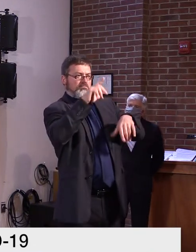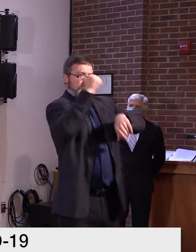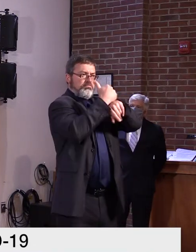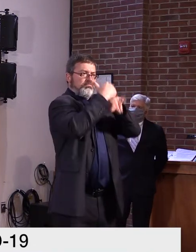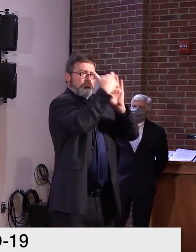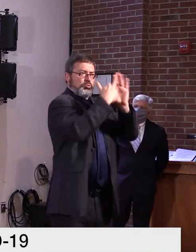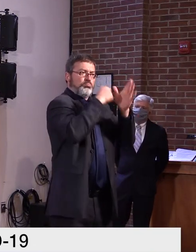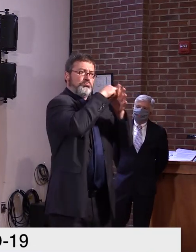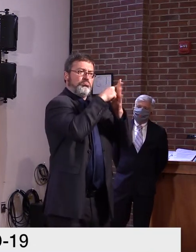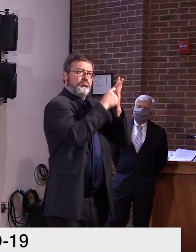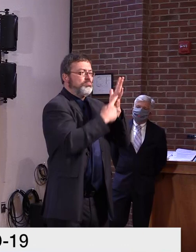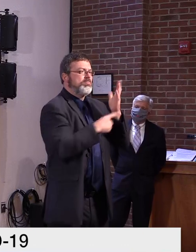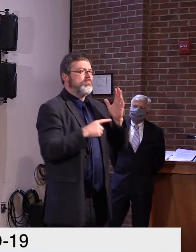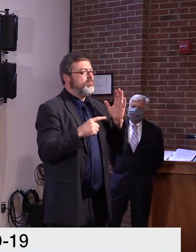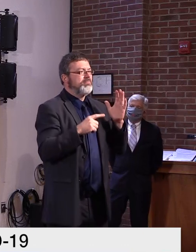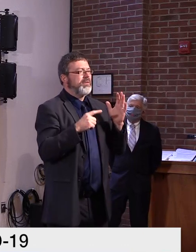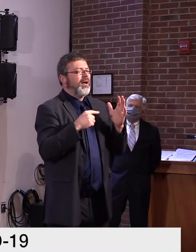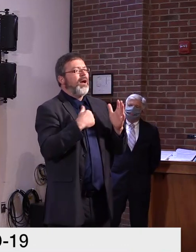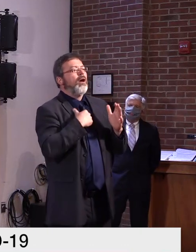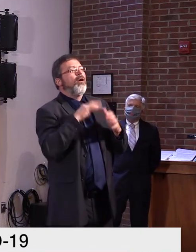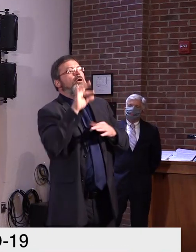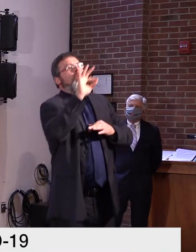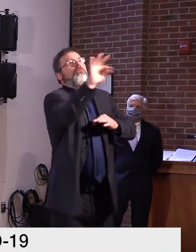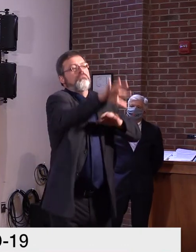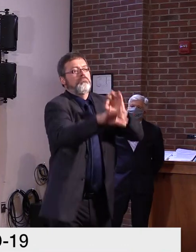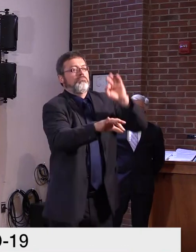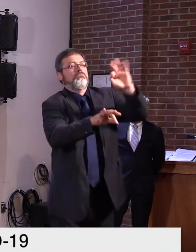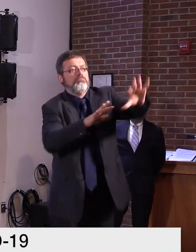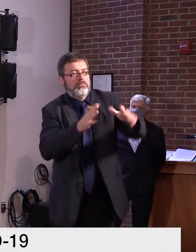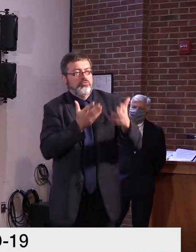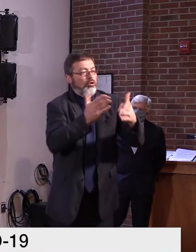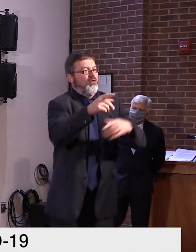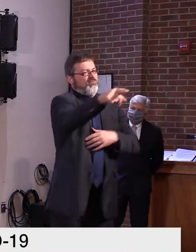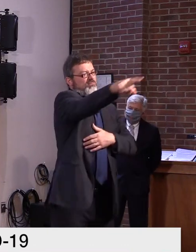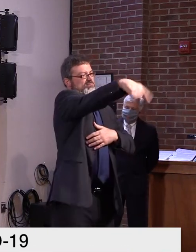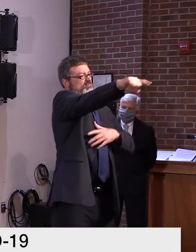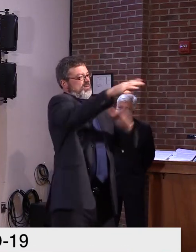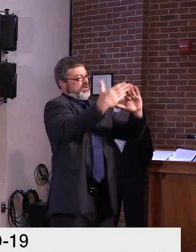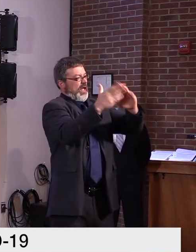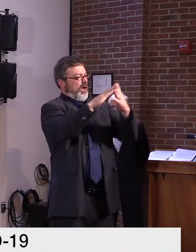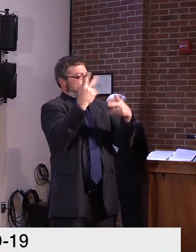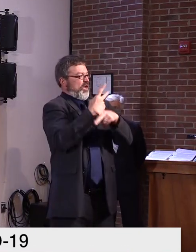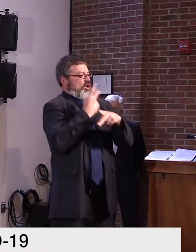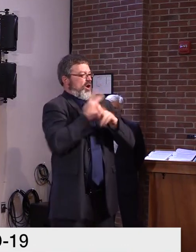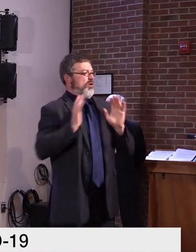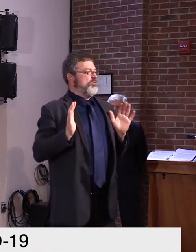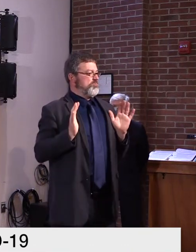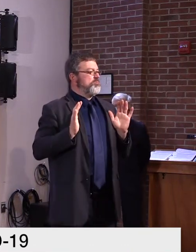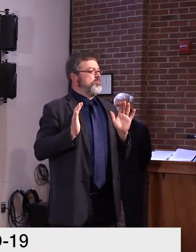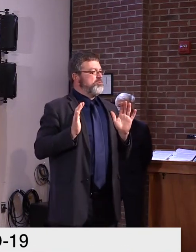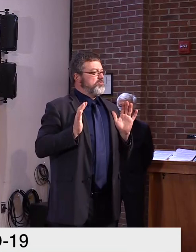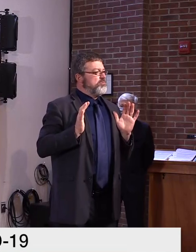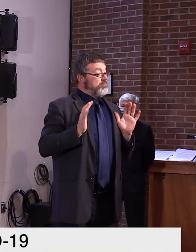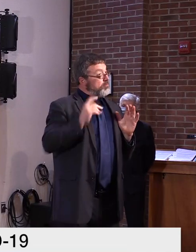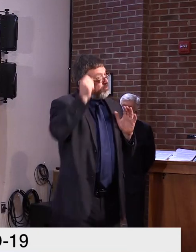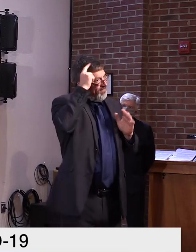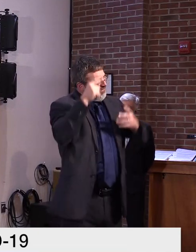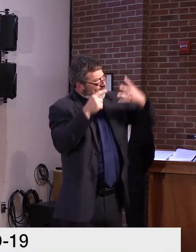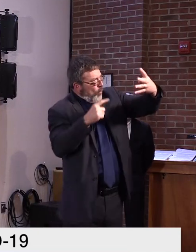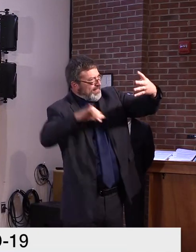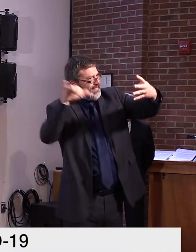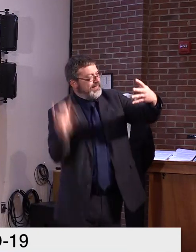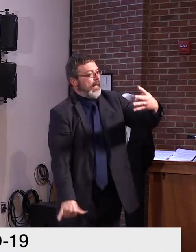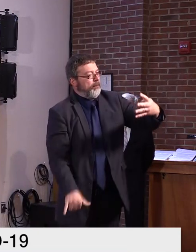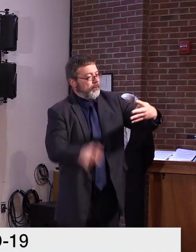I'm trying to drive home the message that within the usual guidance we give about everything, there should be room for Halloween and,